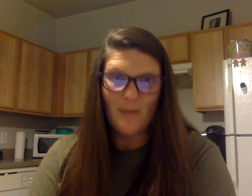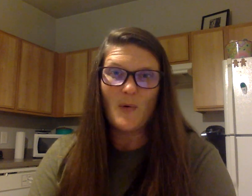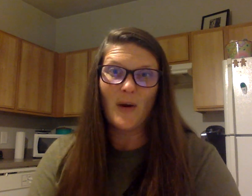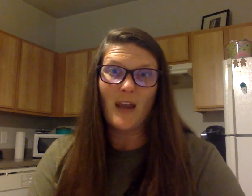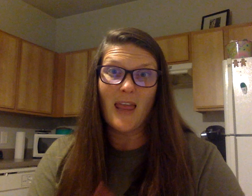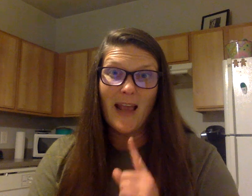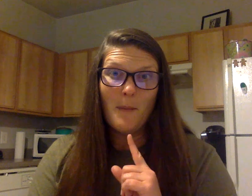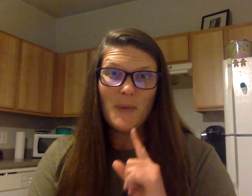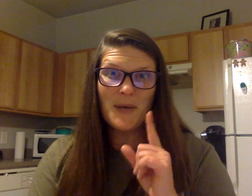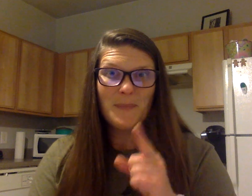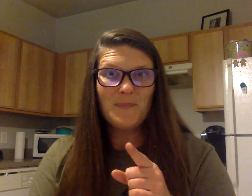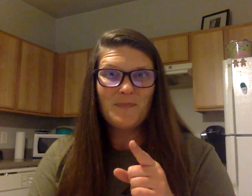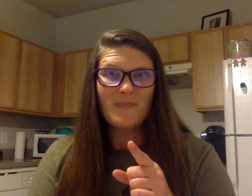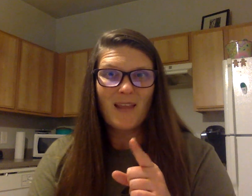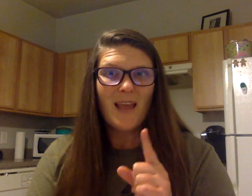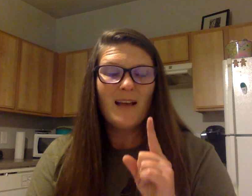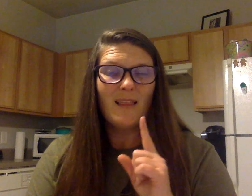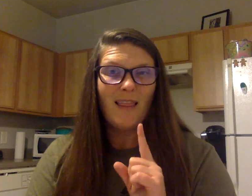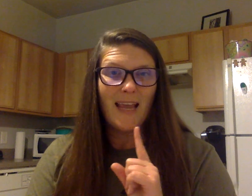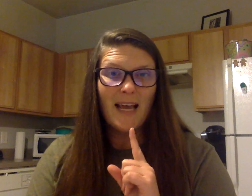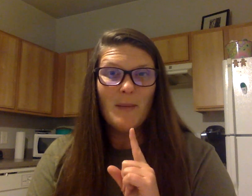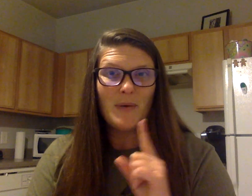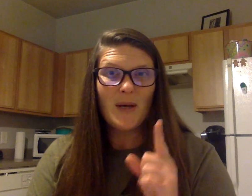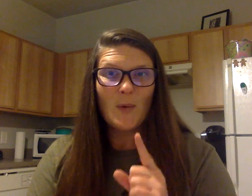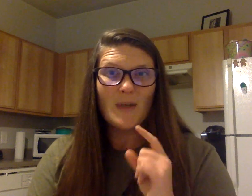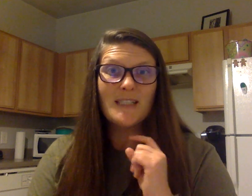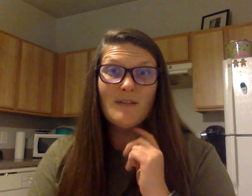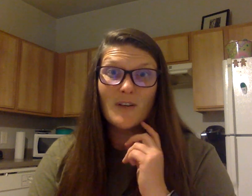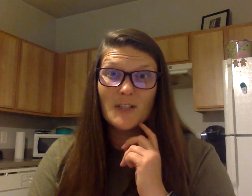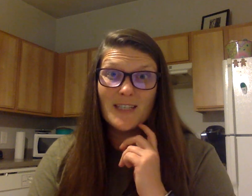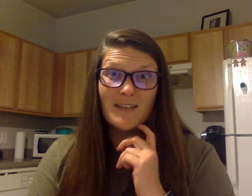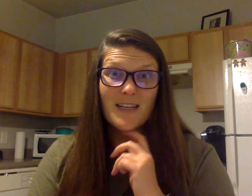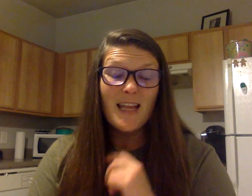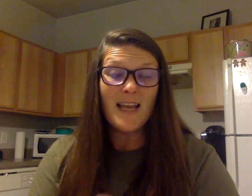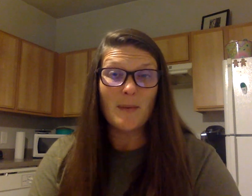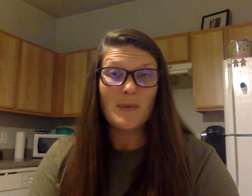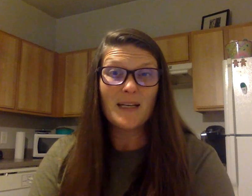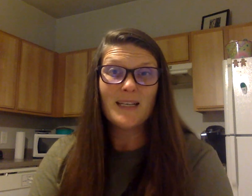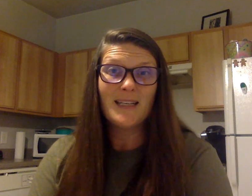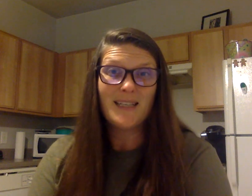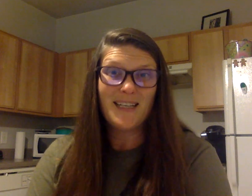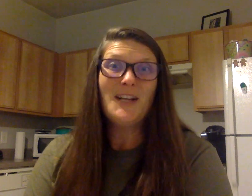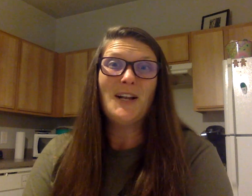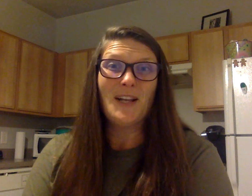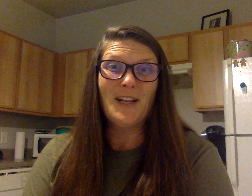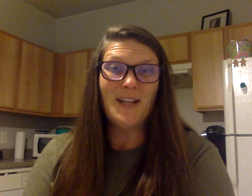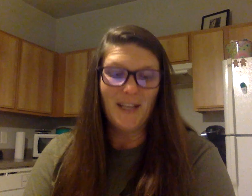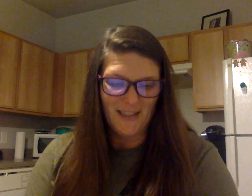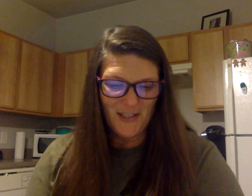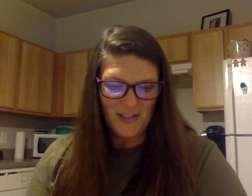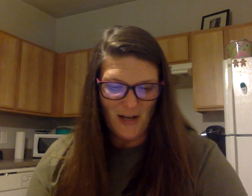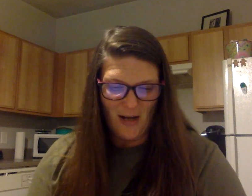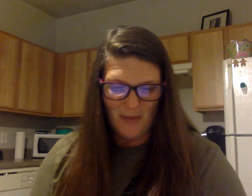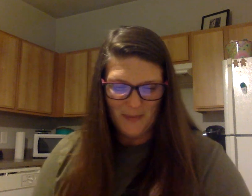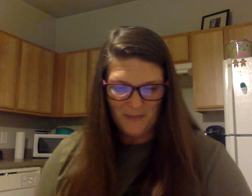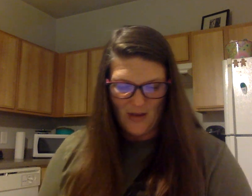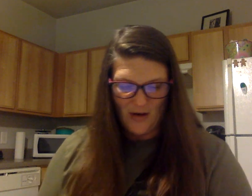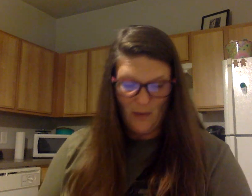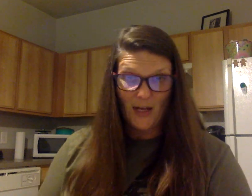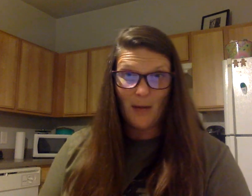One more. Lamp. Lamp. Lamp. What's the first sound in lamp? Good job. We're going